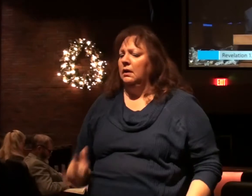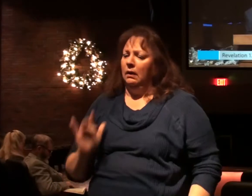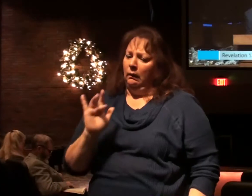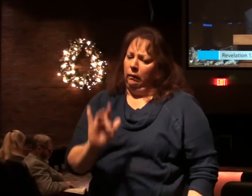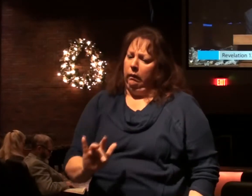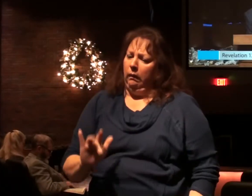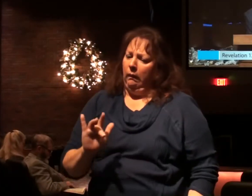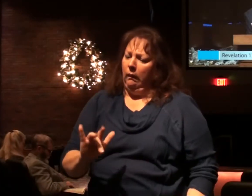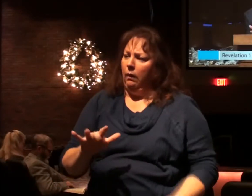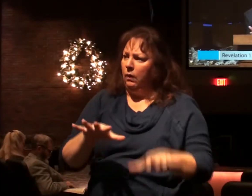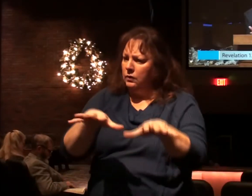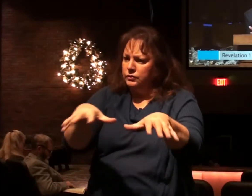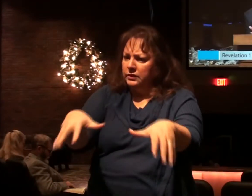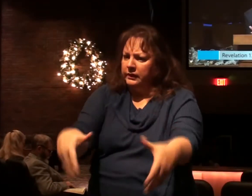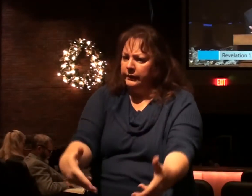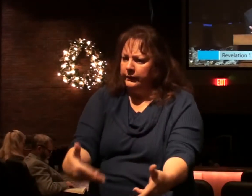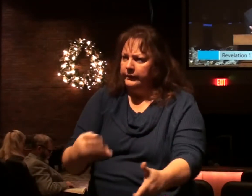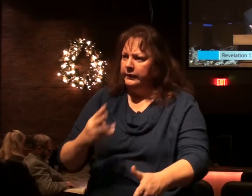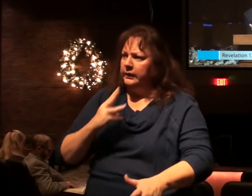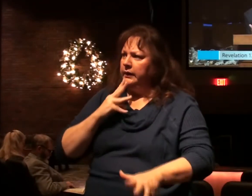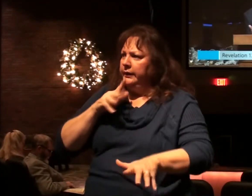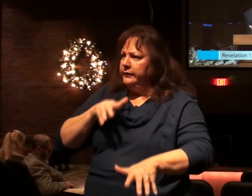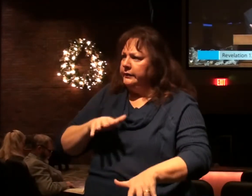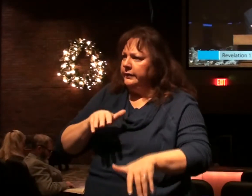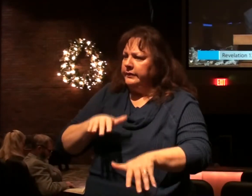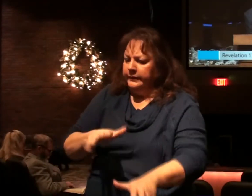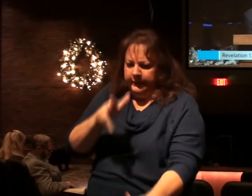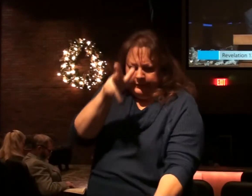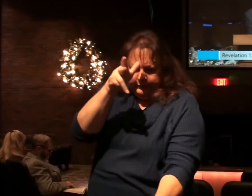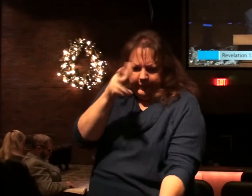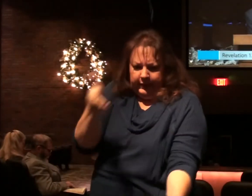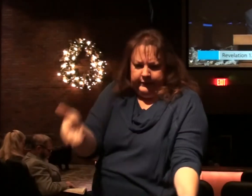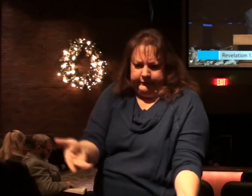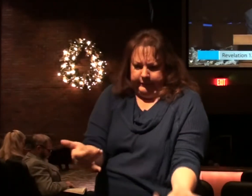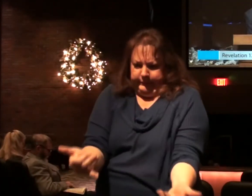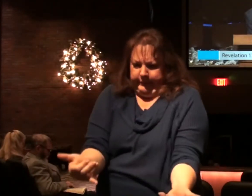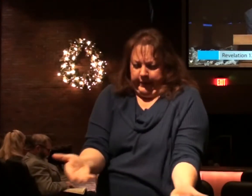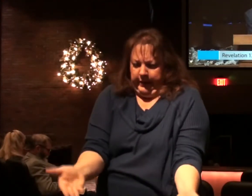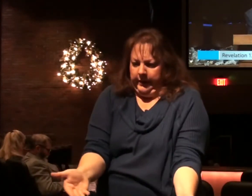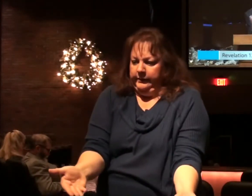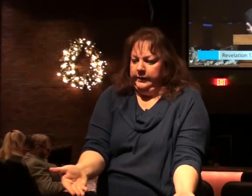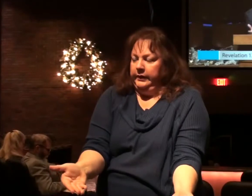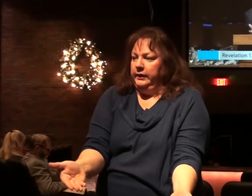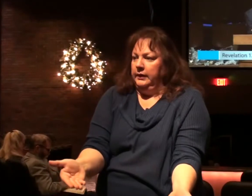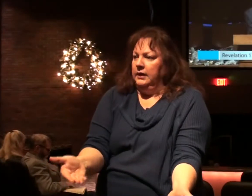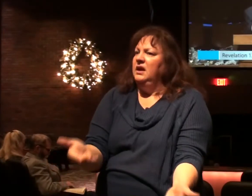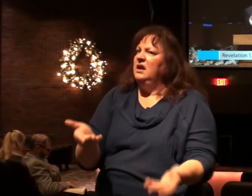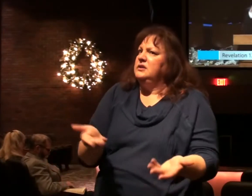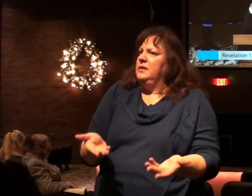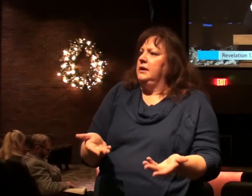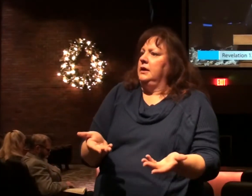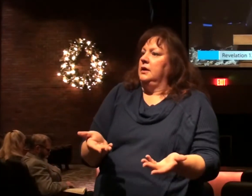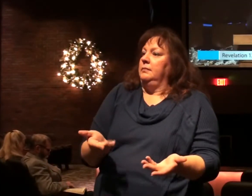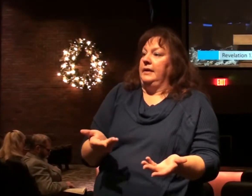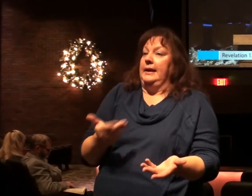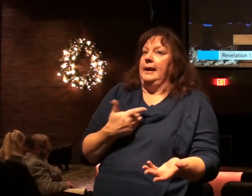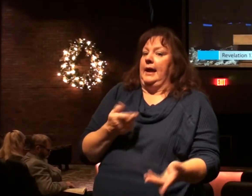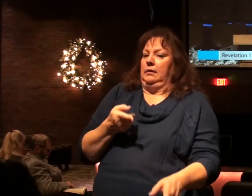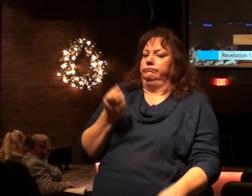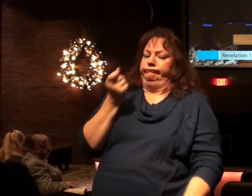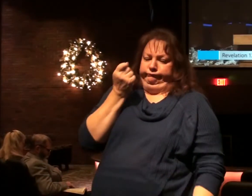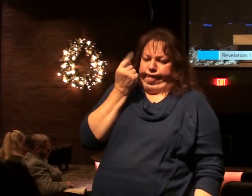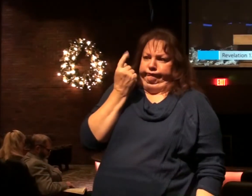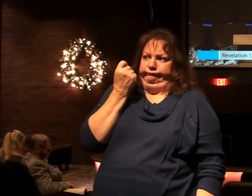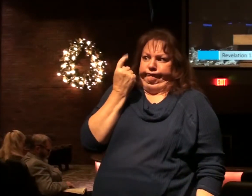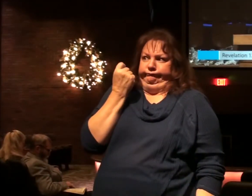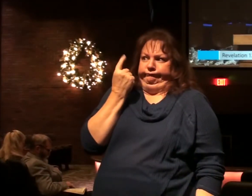Woe to the earth and the sea, the devil has come down to you. Not that he hasn't been present here, but now he realizes